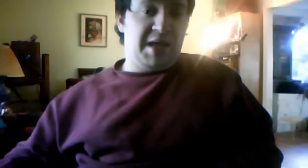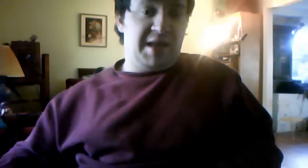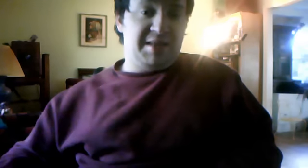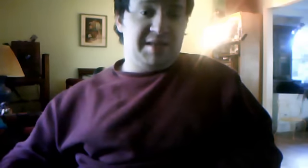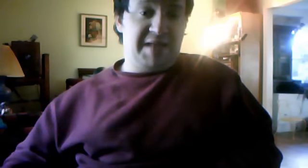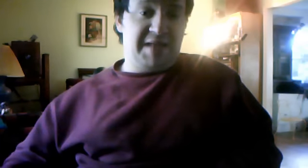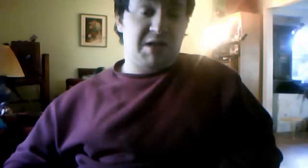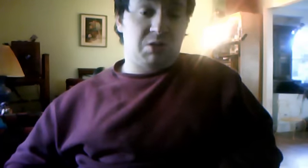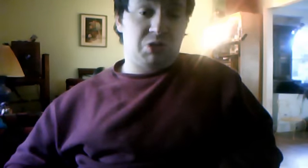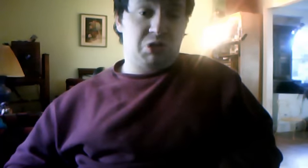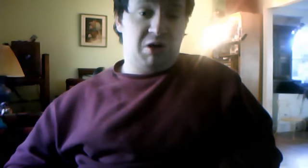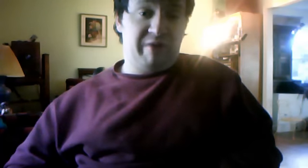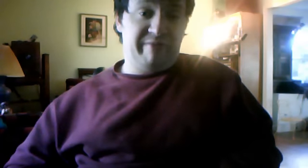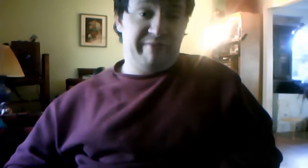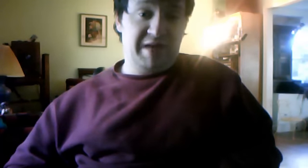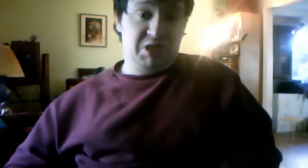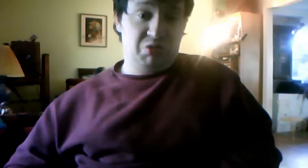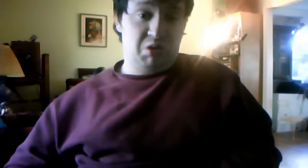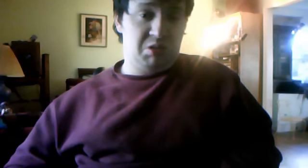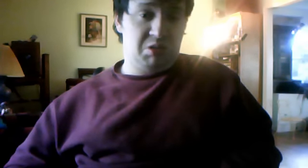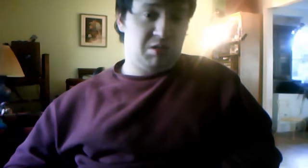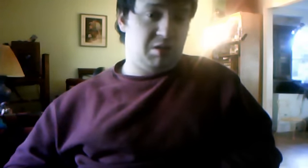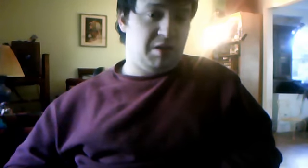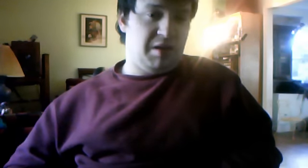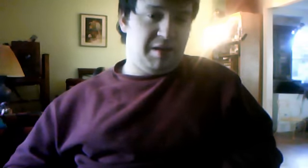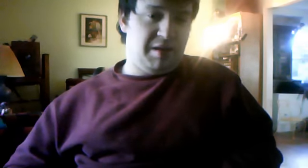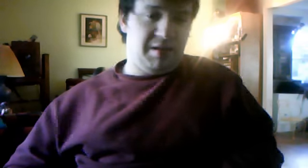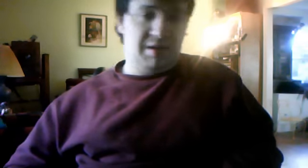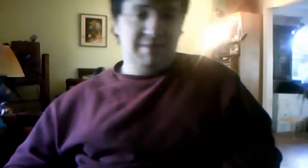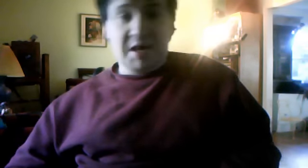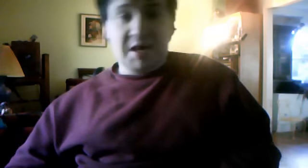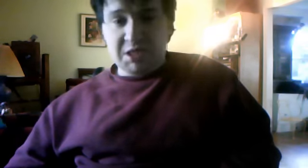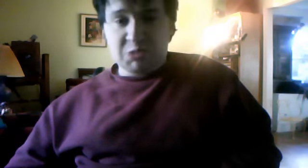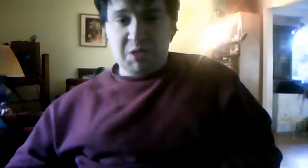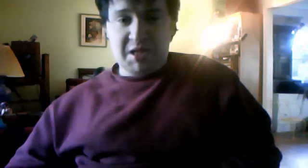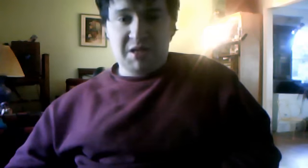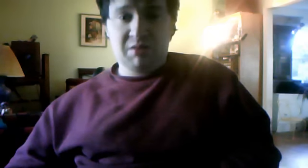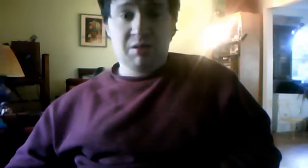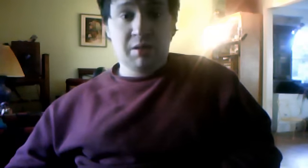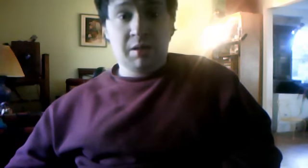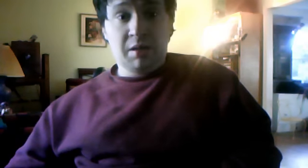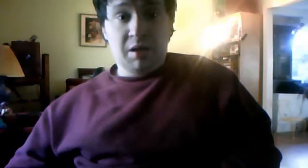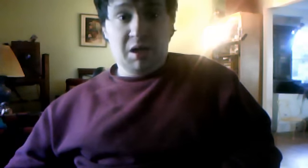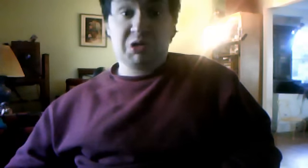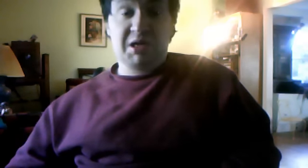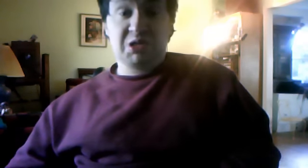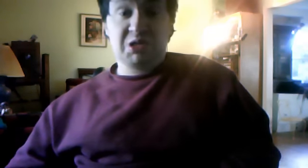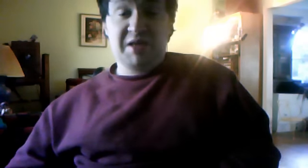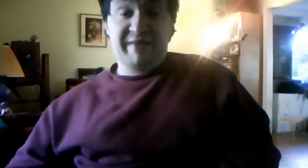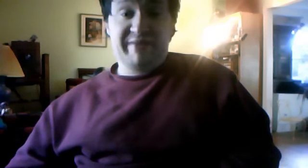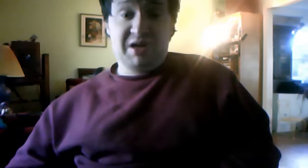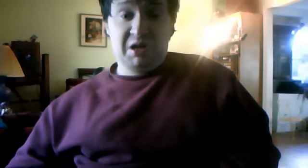getting the technical straw from Vance Rhodes, uh, later this week, I'll try to do that video,